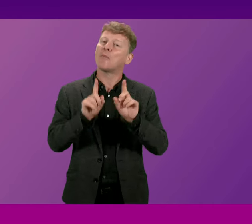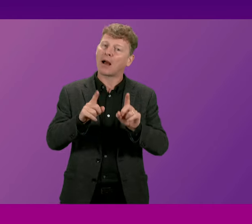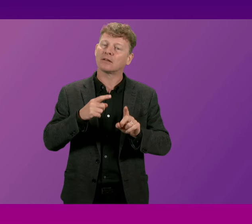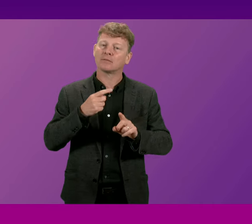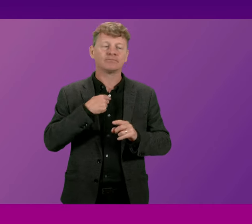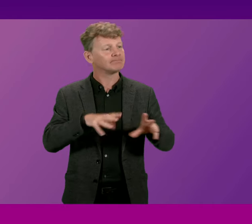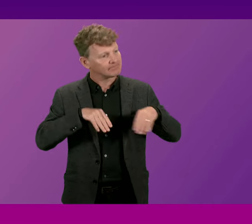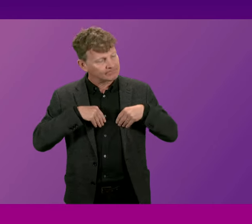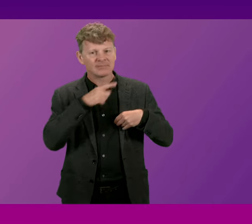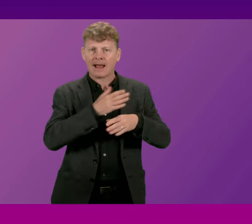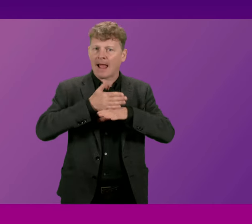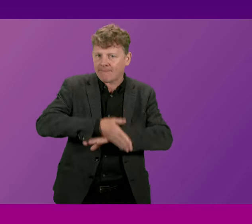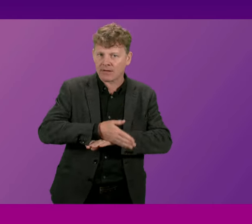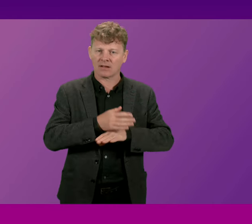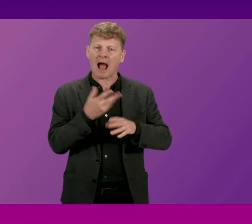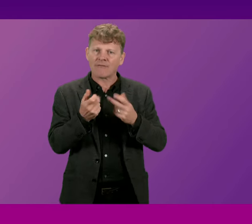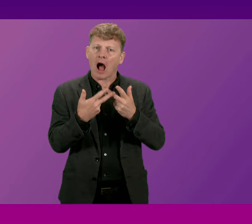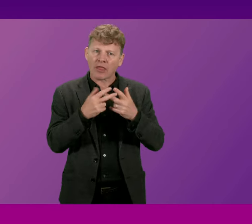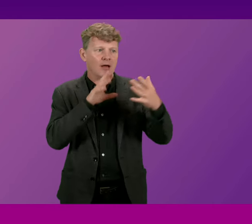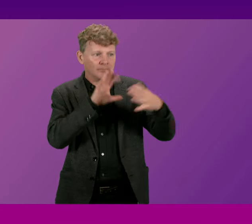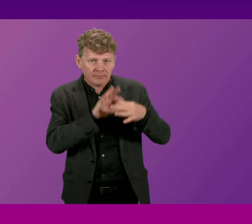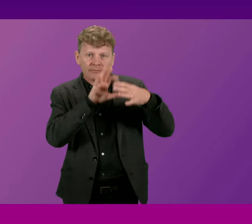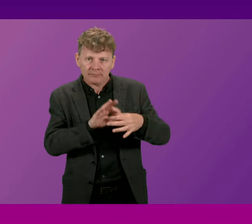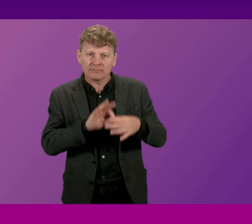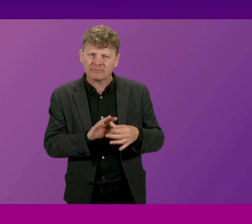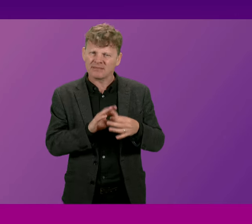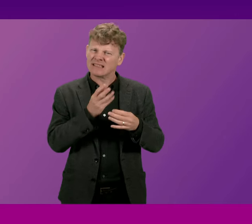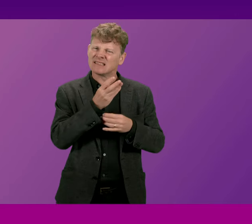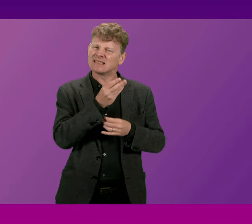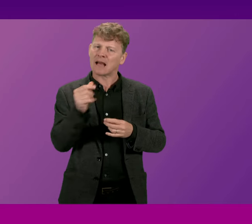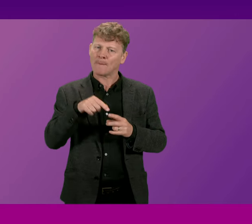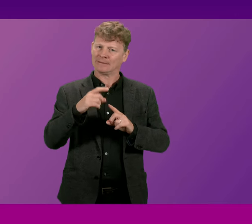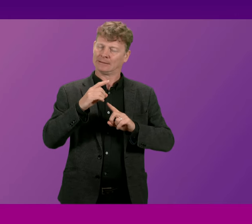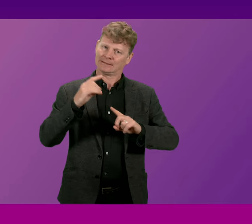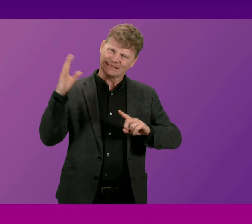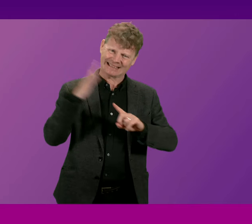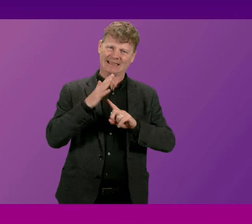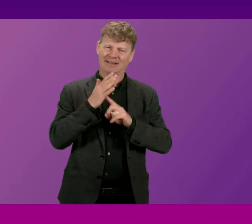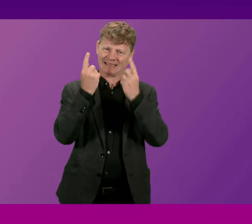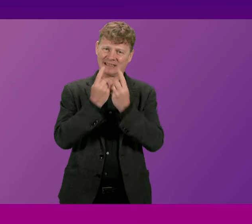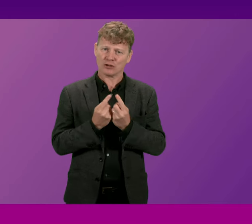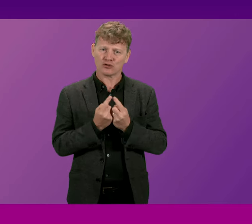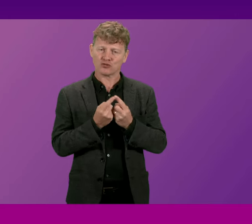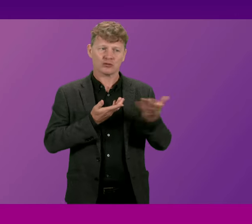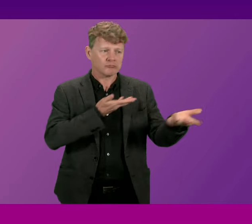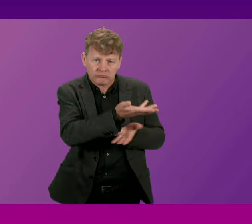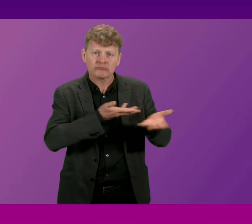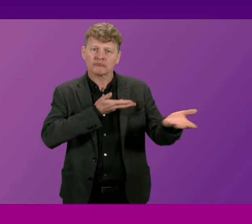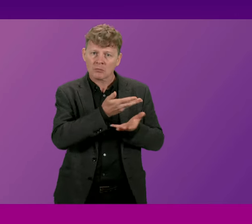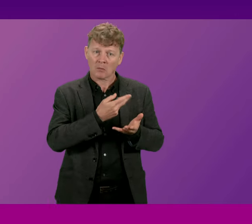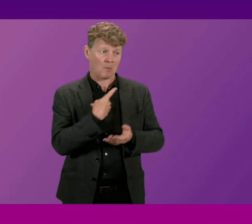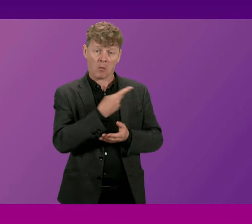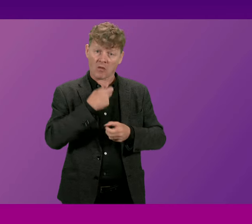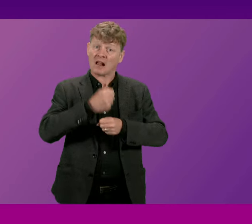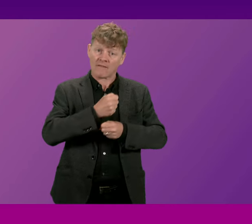and there have been a series of other engagements and on some of the really significant issues that we are wrestling with both governments